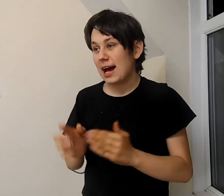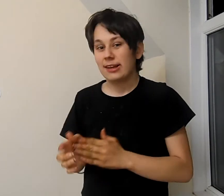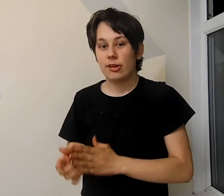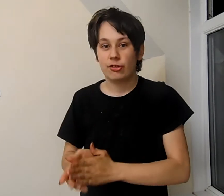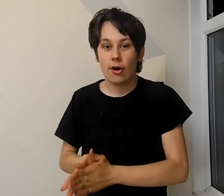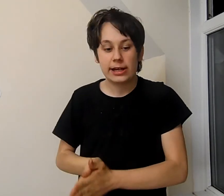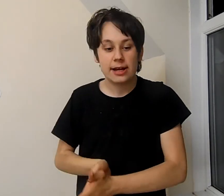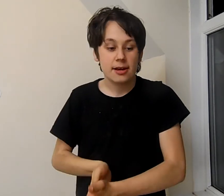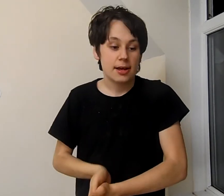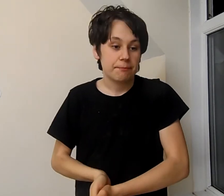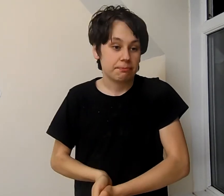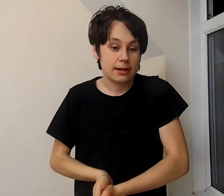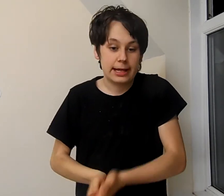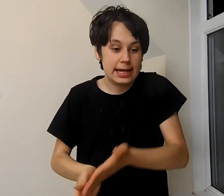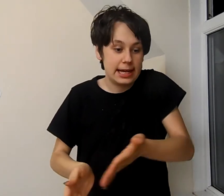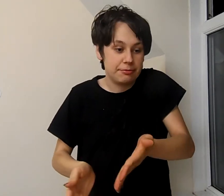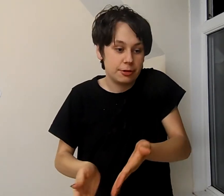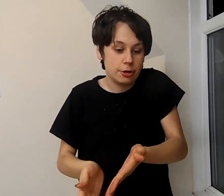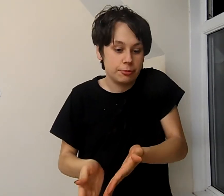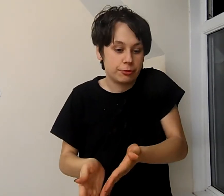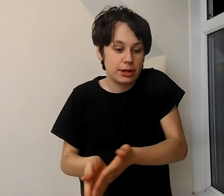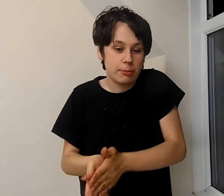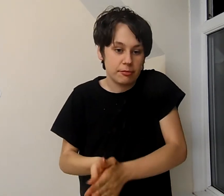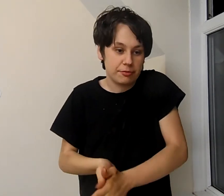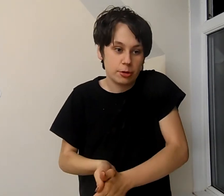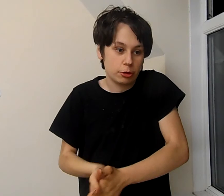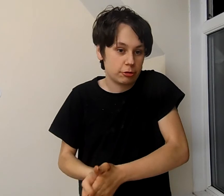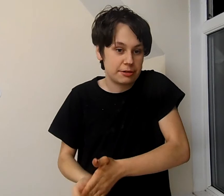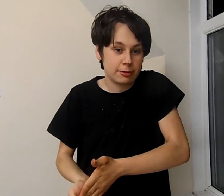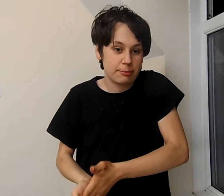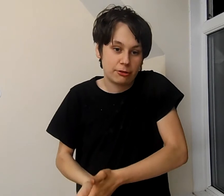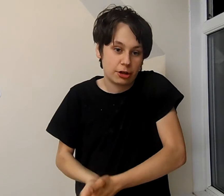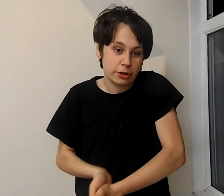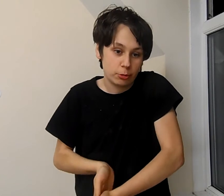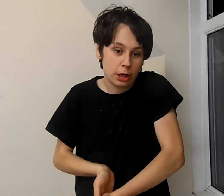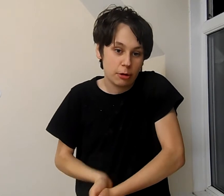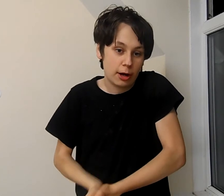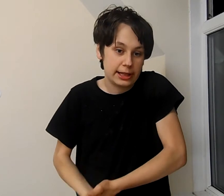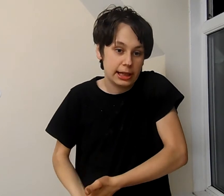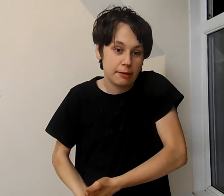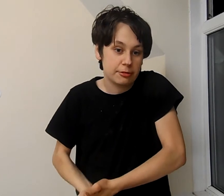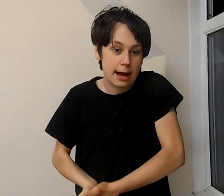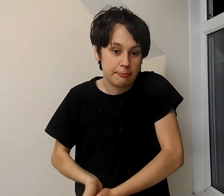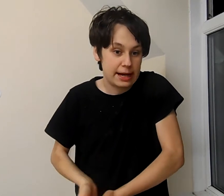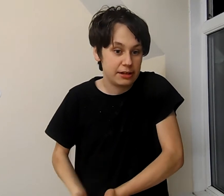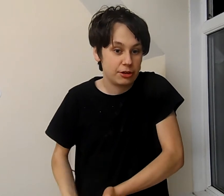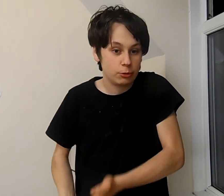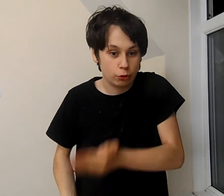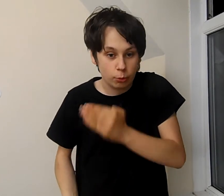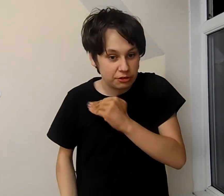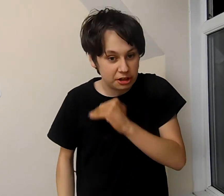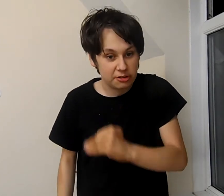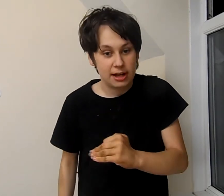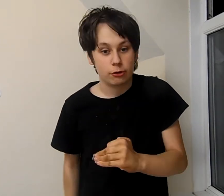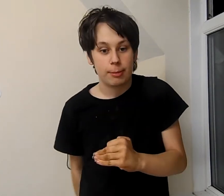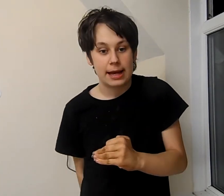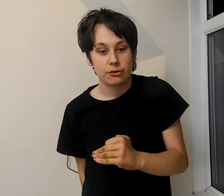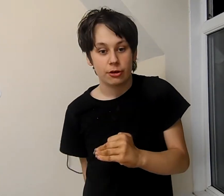and design if you've seen my review on creek freak massacre you'll know i loved that maze it was always an intense maze